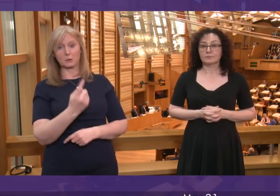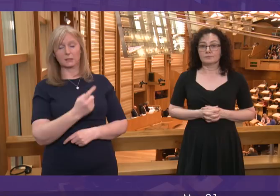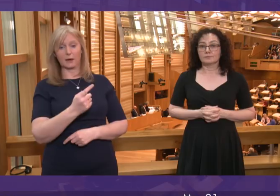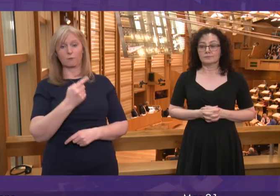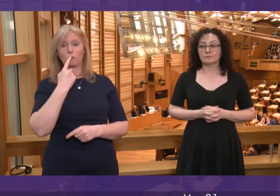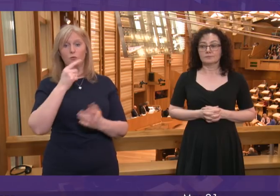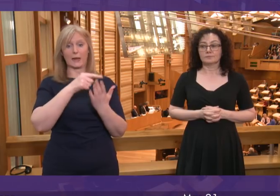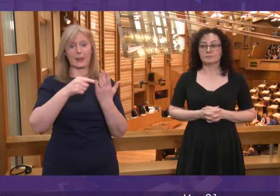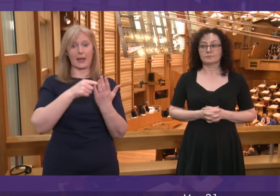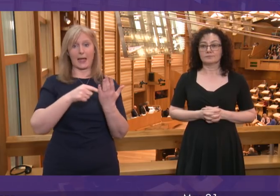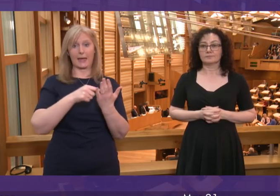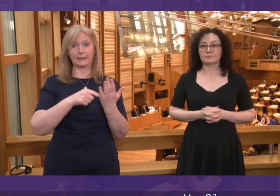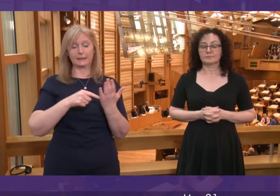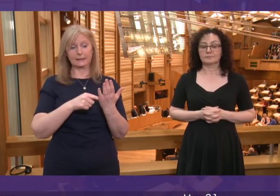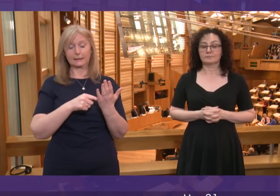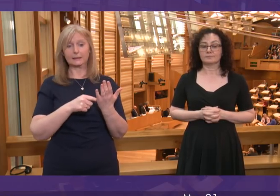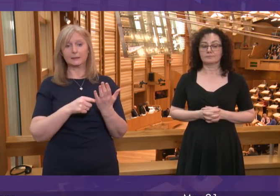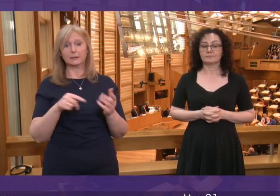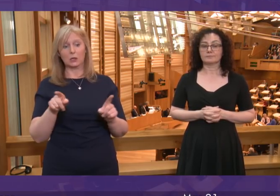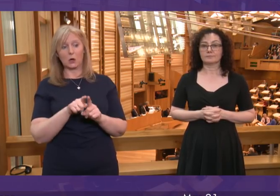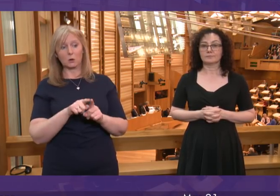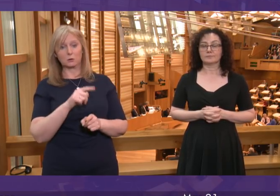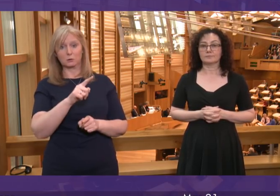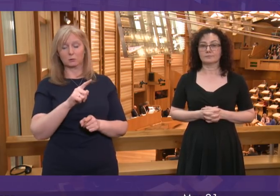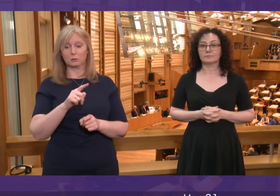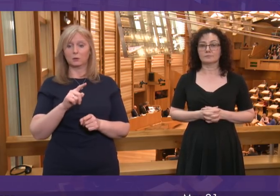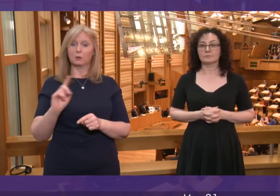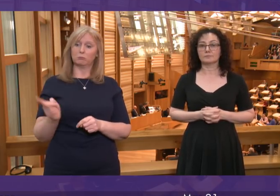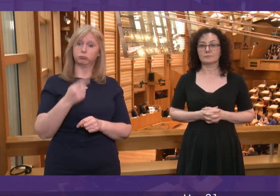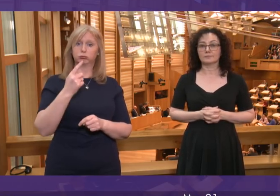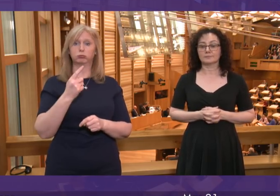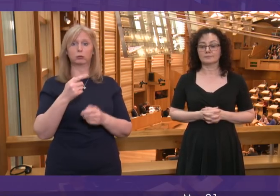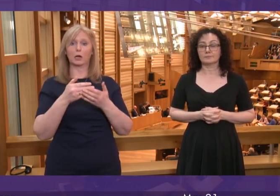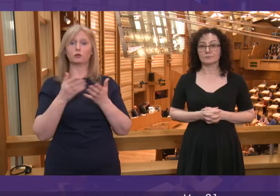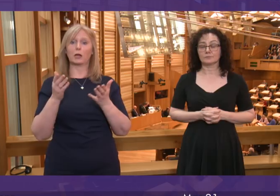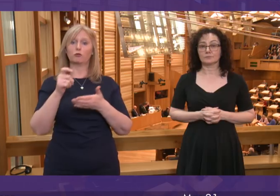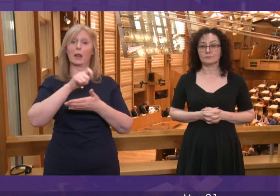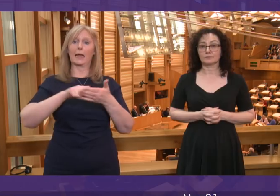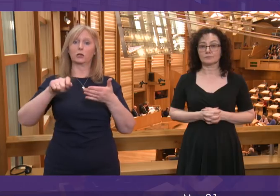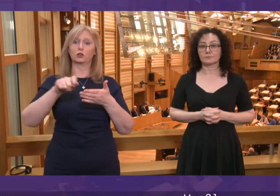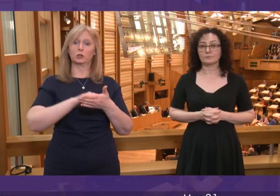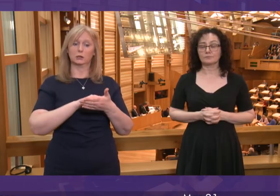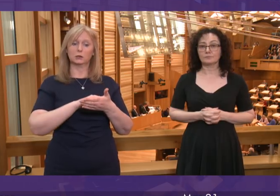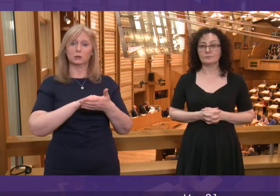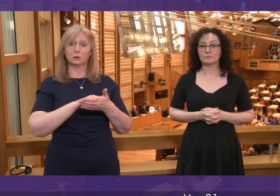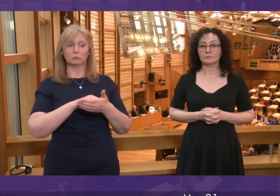that boxed it in from the start. was the Prime Minister who called an unnecessary general election, who delayed the first vote on her deal in an attempt